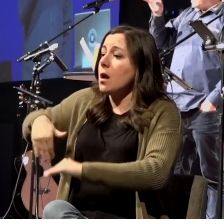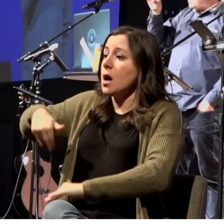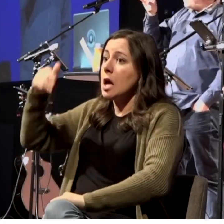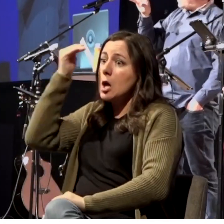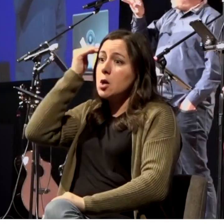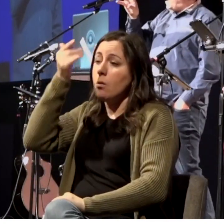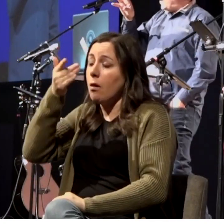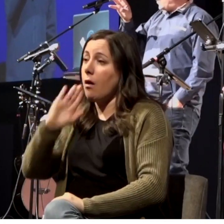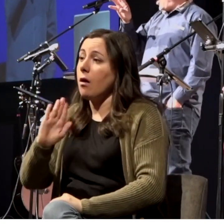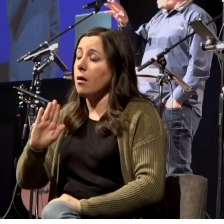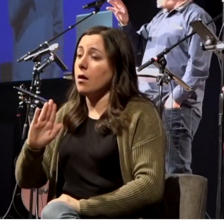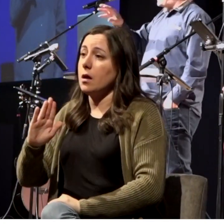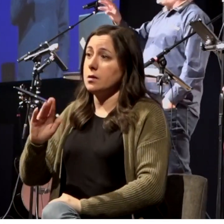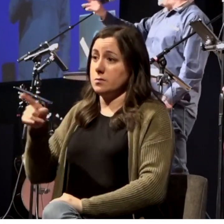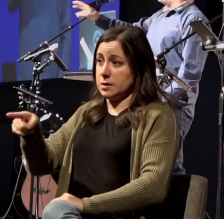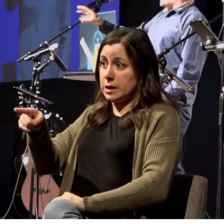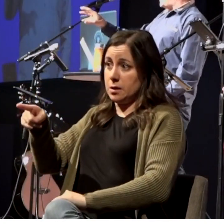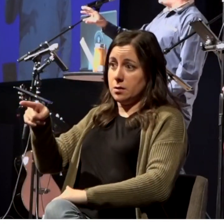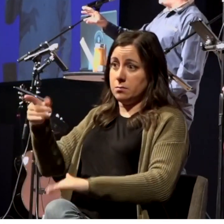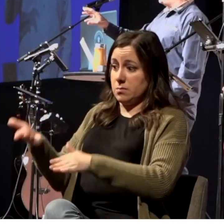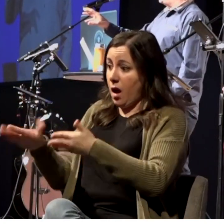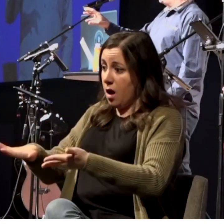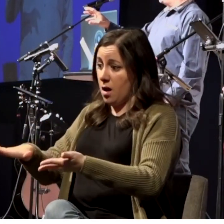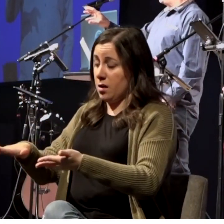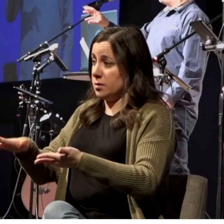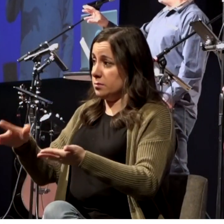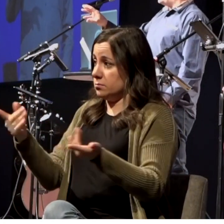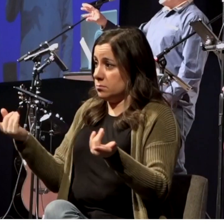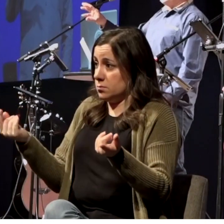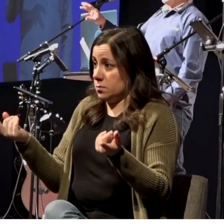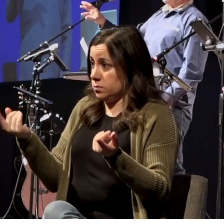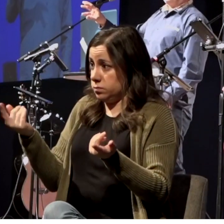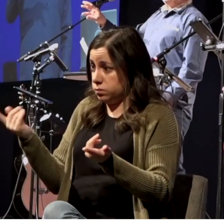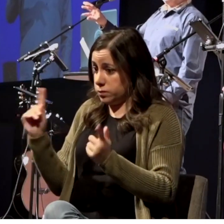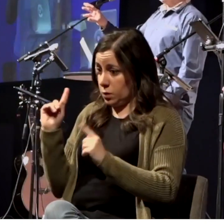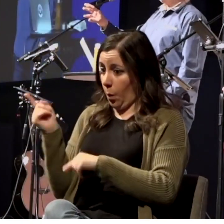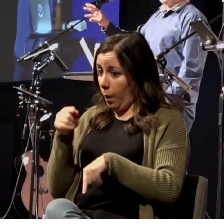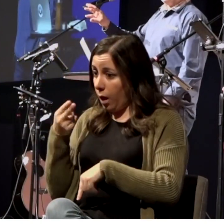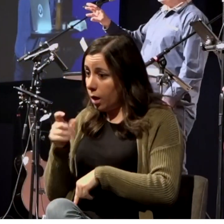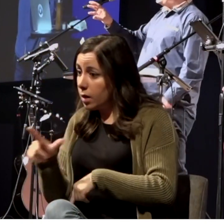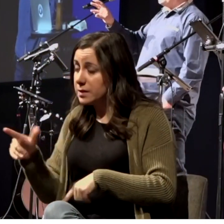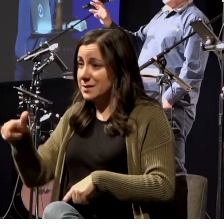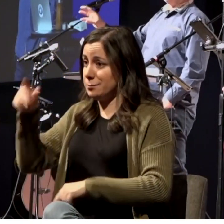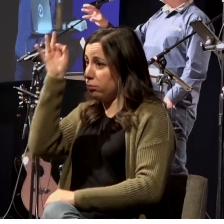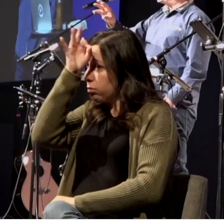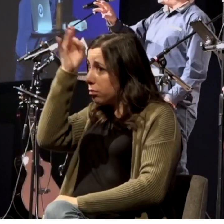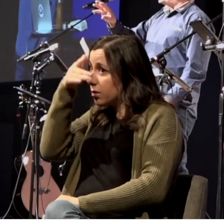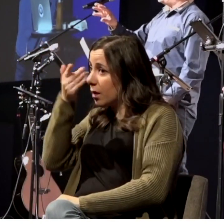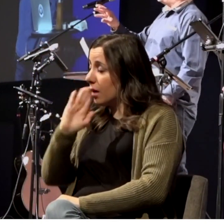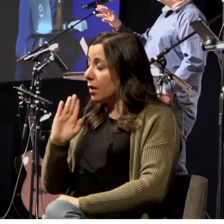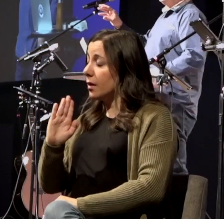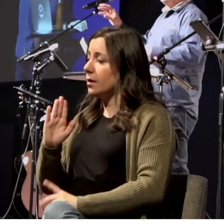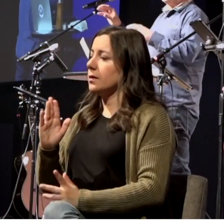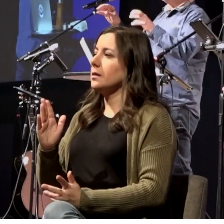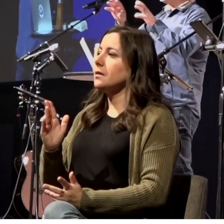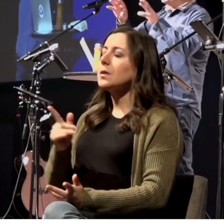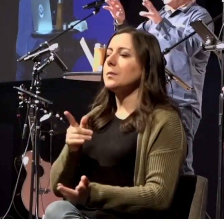you know, God sending a man. There was a man from Ethiopia. He went to Jerusalem,